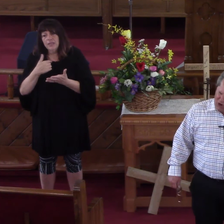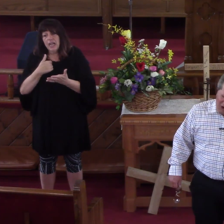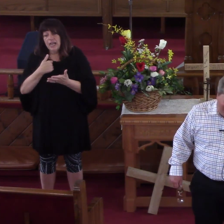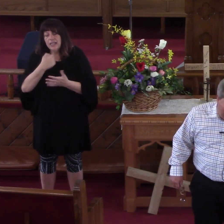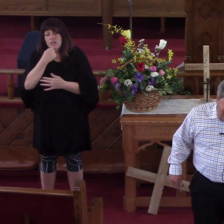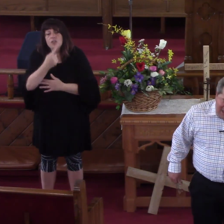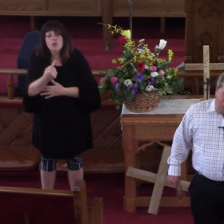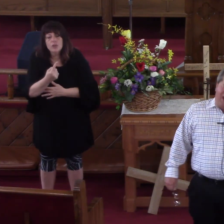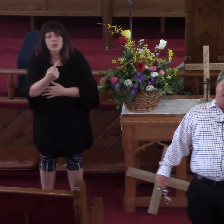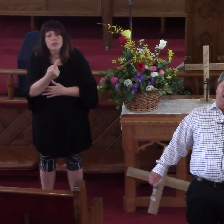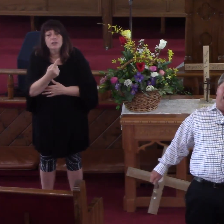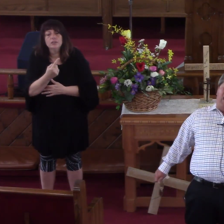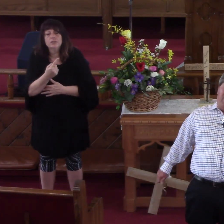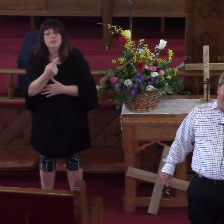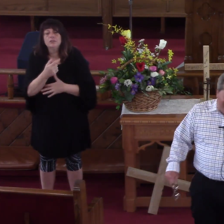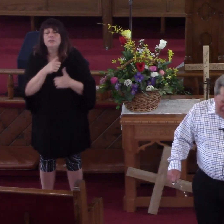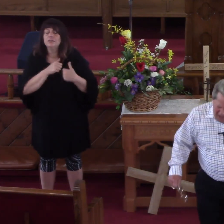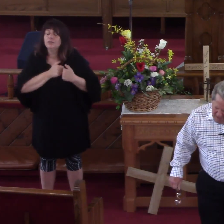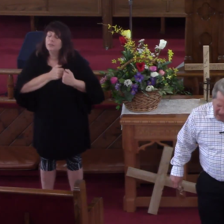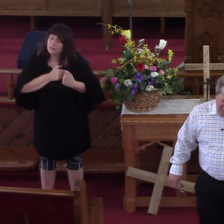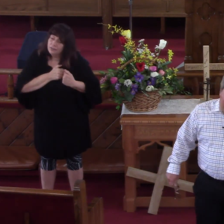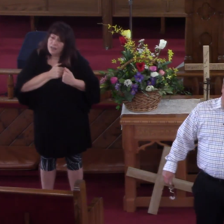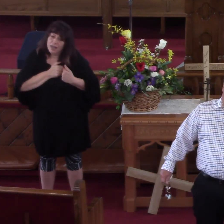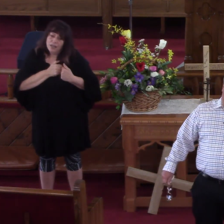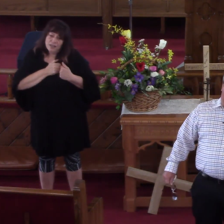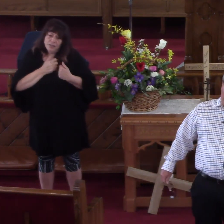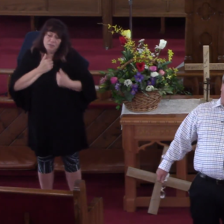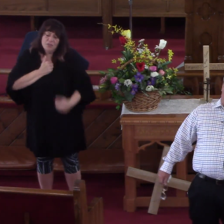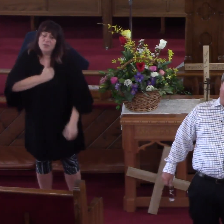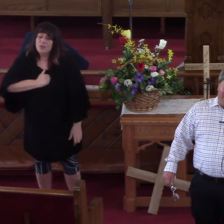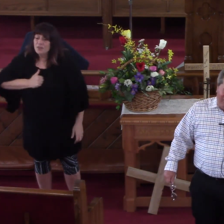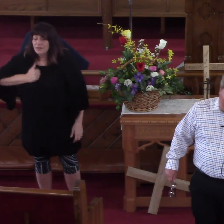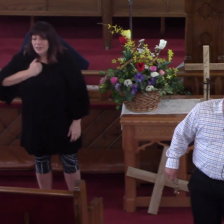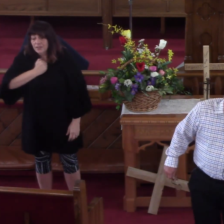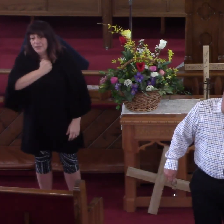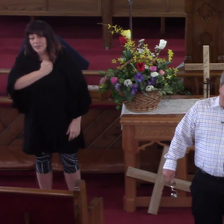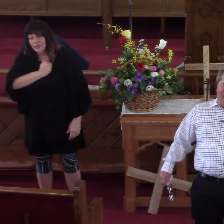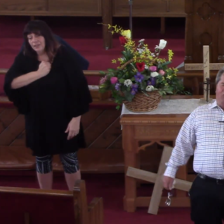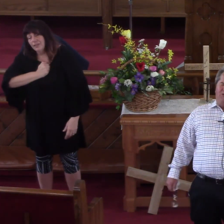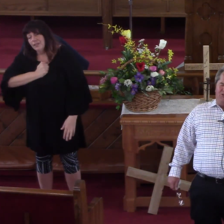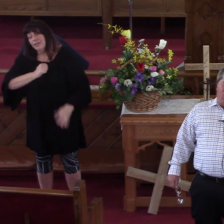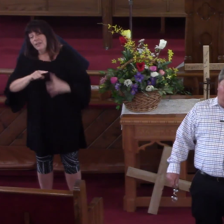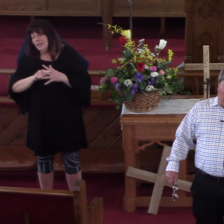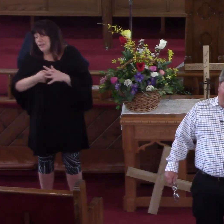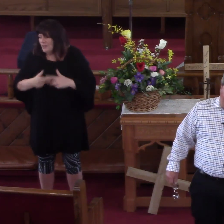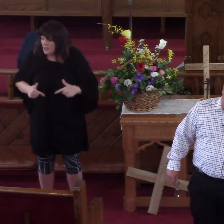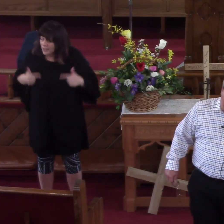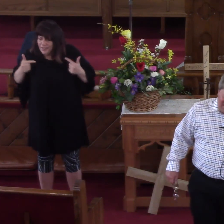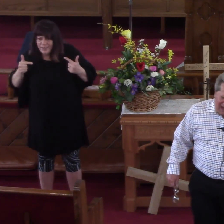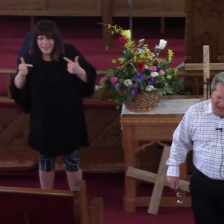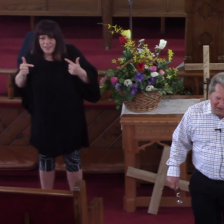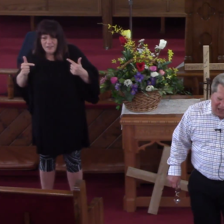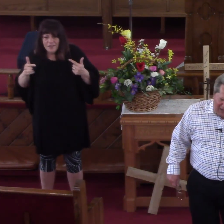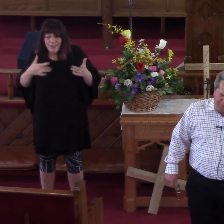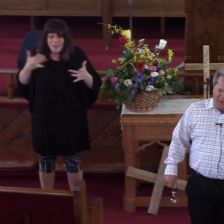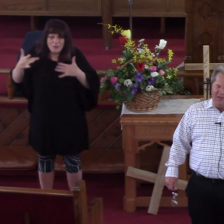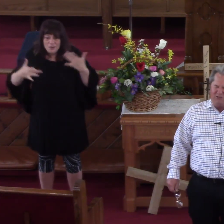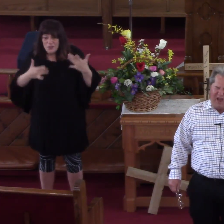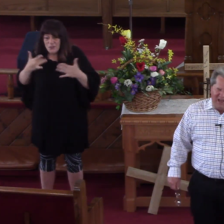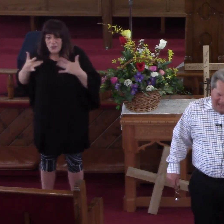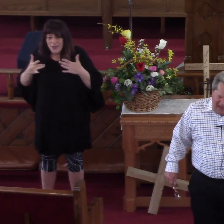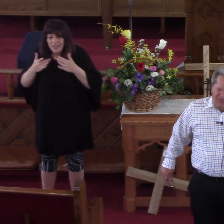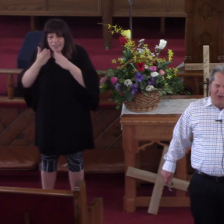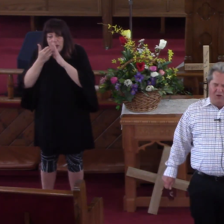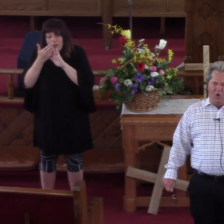am sorry. When I, my friend, began to live and there was joy, thank God, and